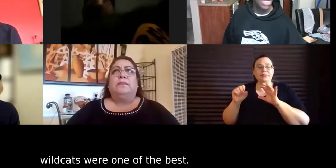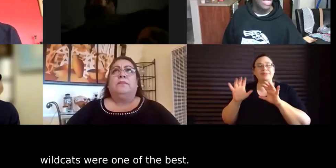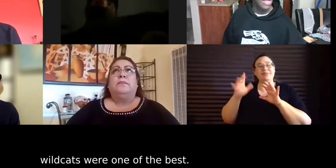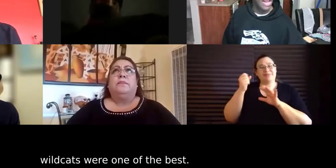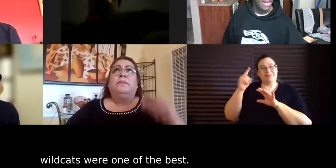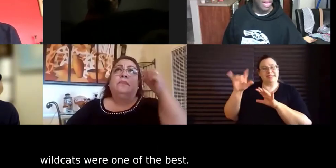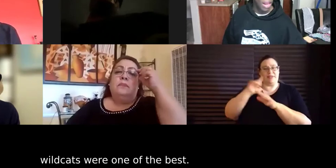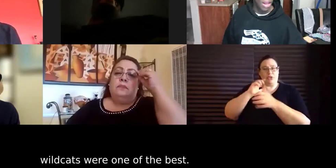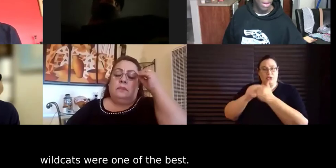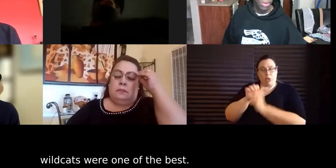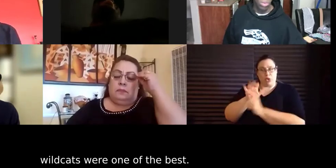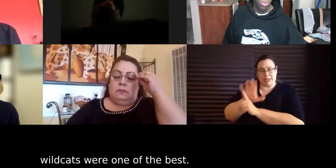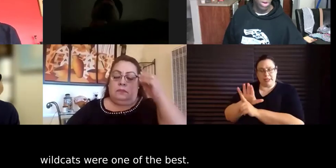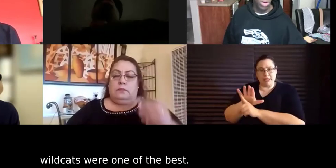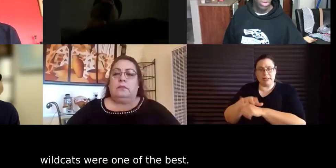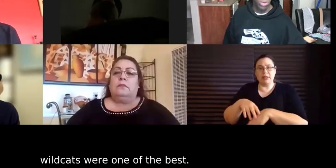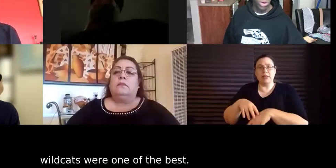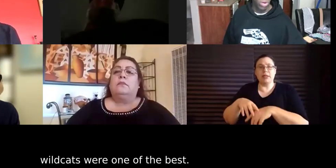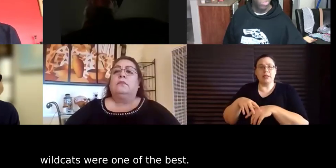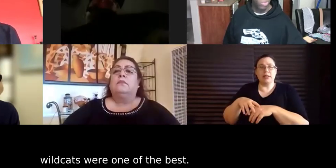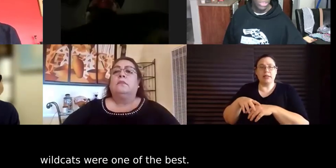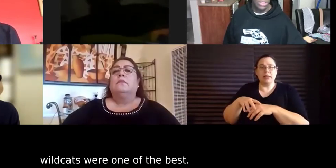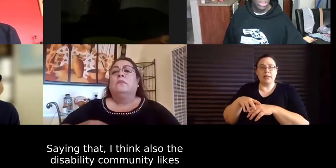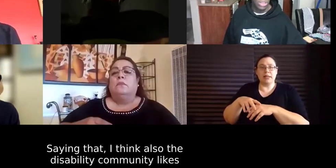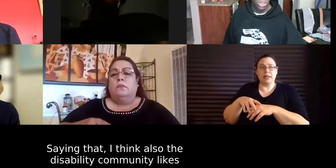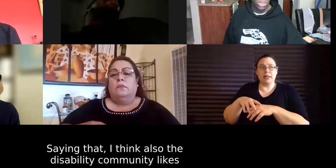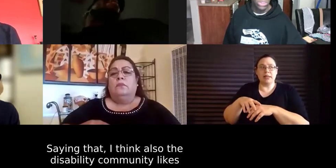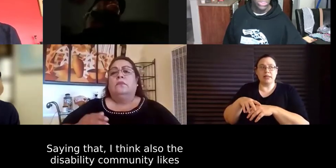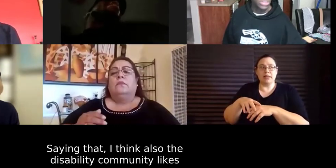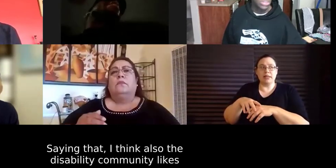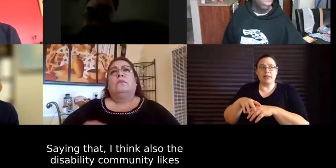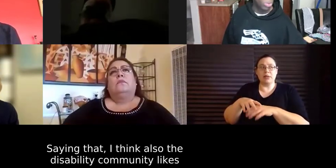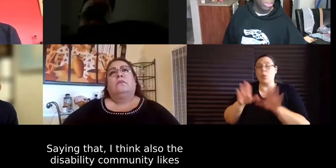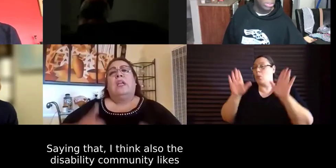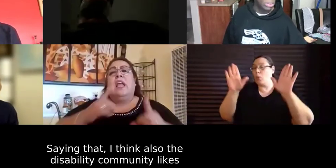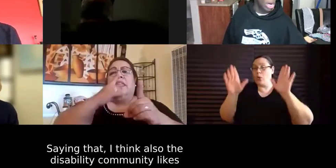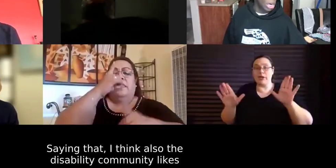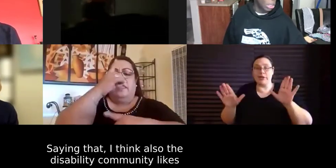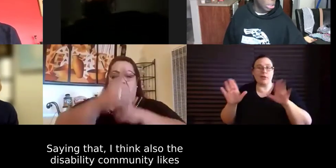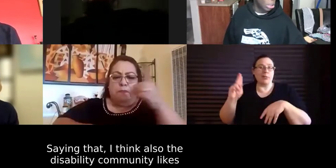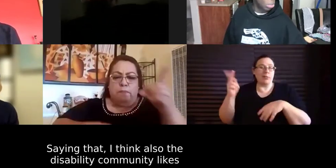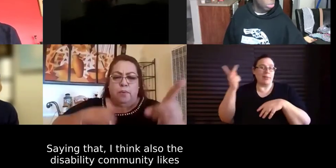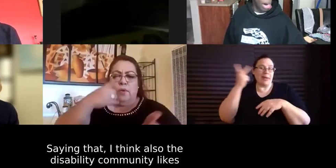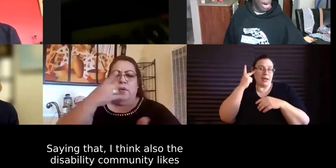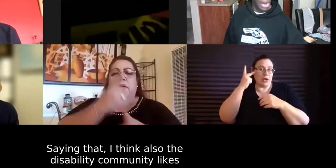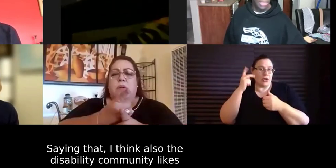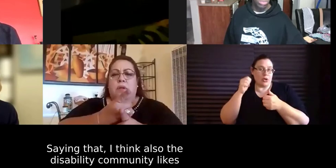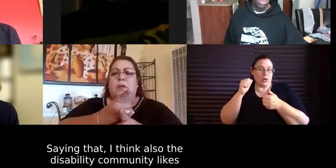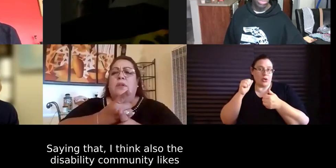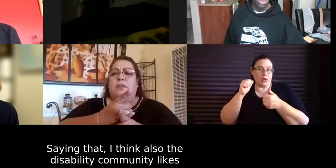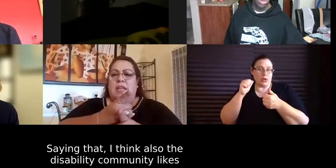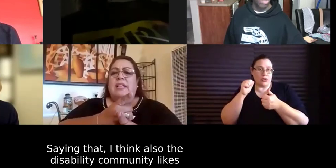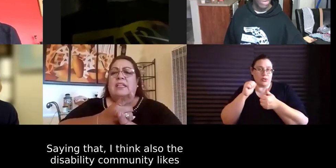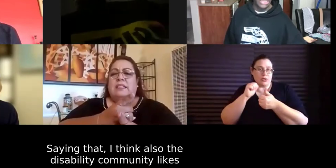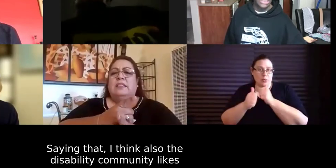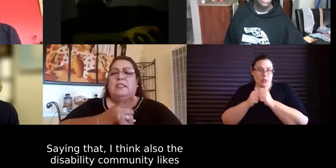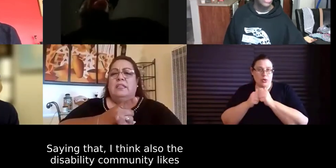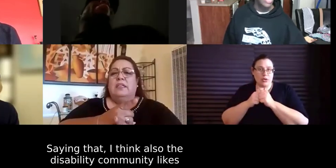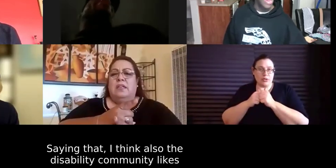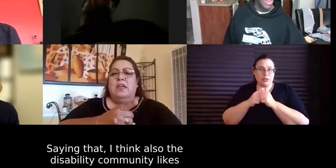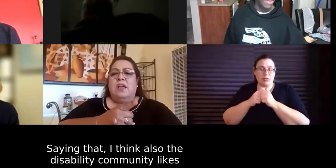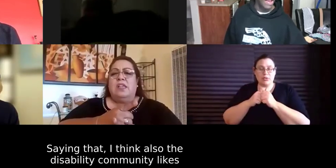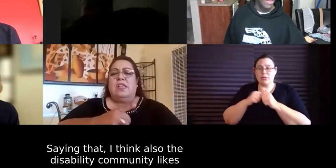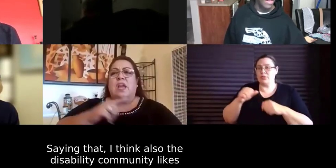and it's a wonderful political sports um broadcast one of the best